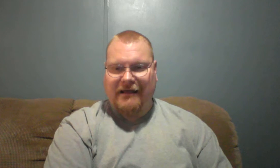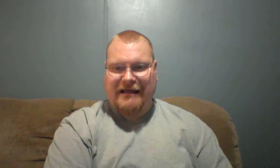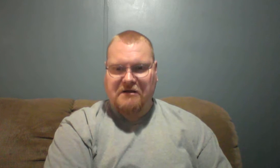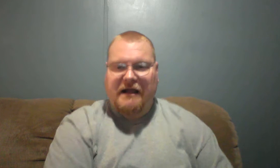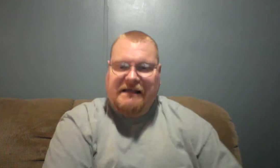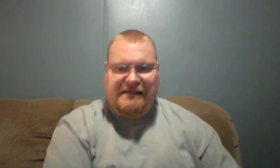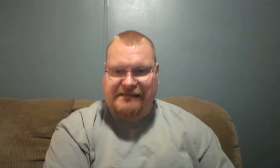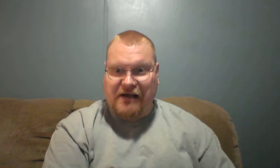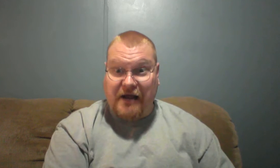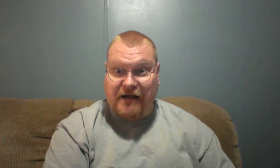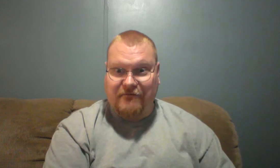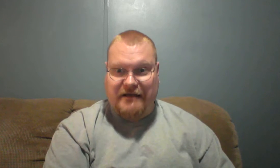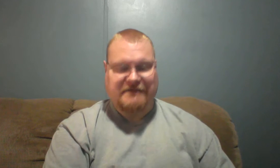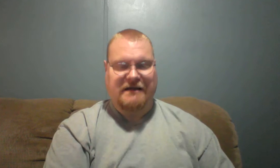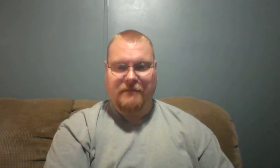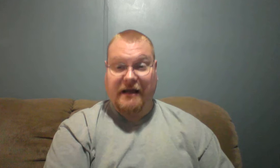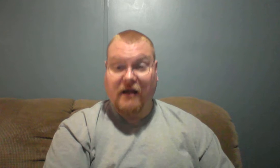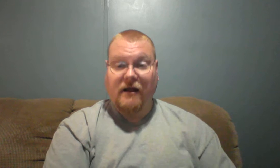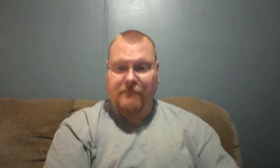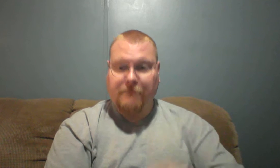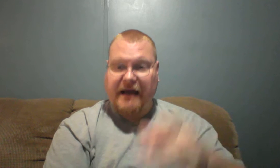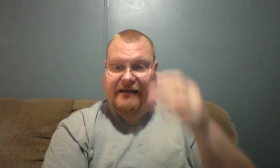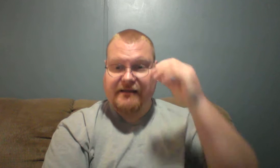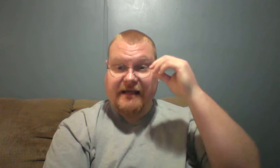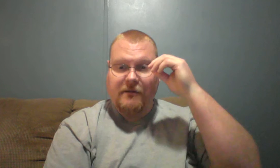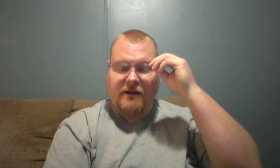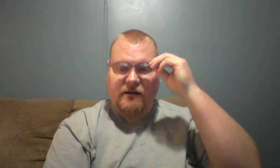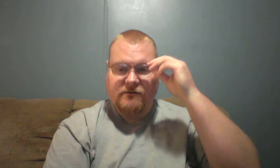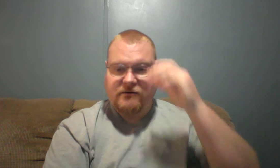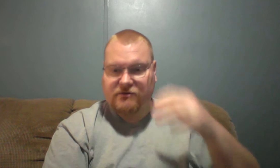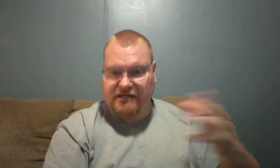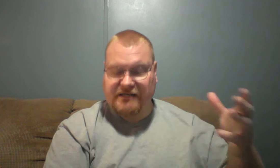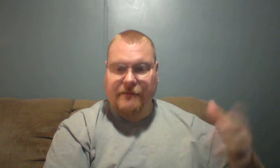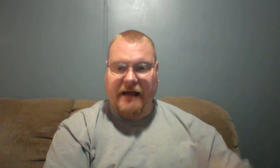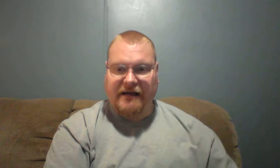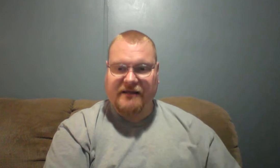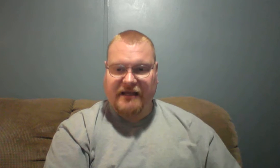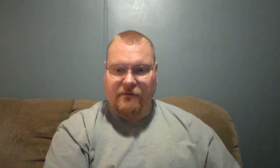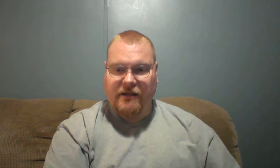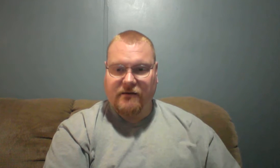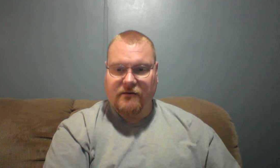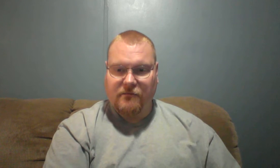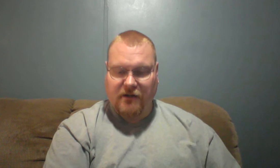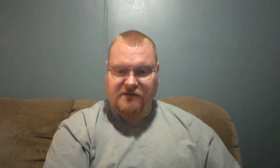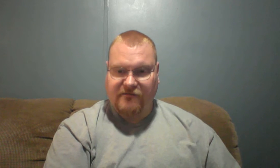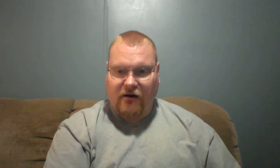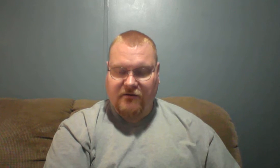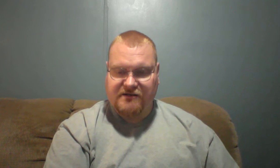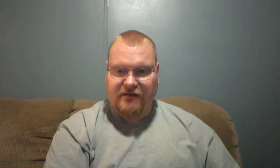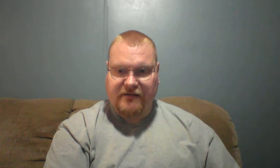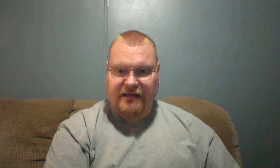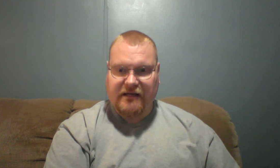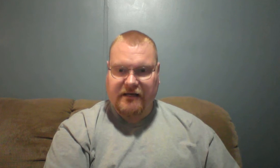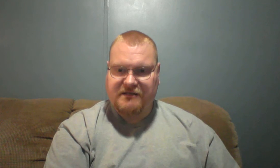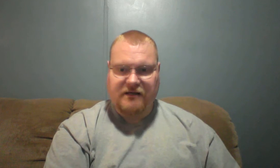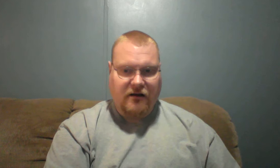I guess I sound aggravated. I'm mad. I'm mad at the enemy. Of I stay mad at the enemy because of all the stuff that he does and all